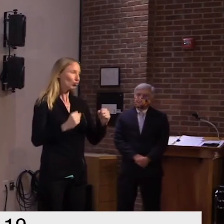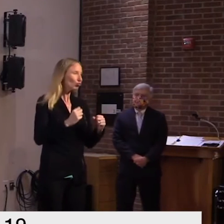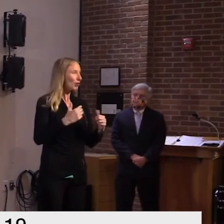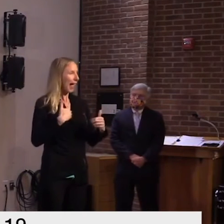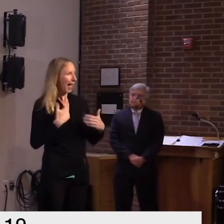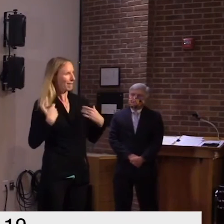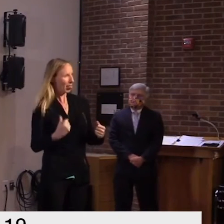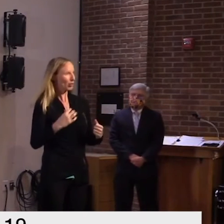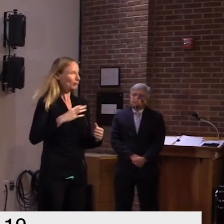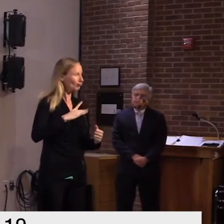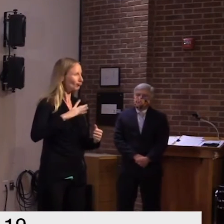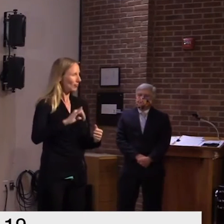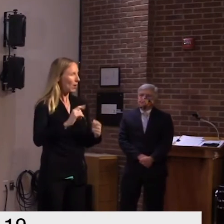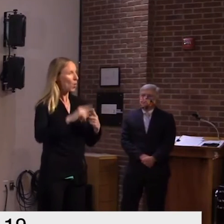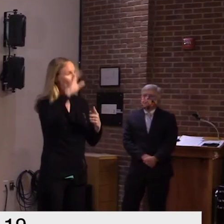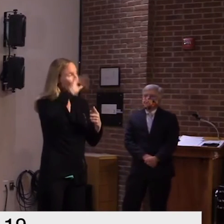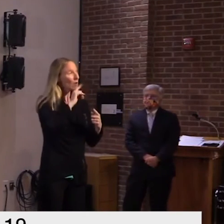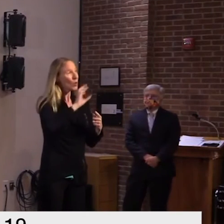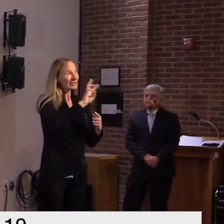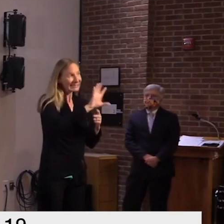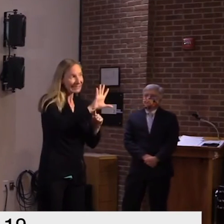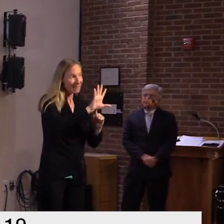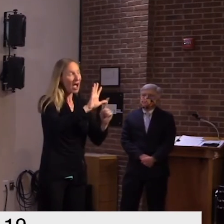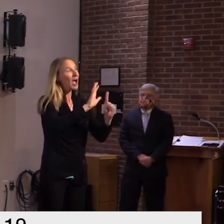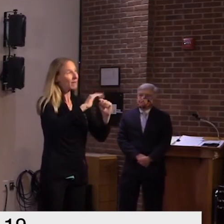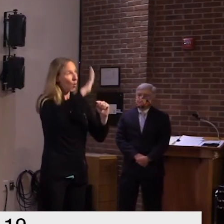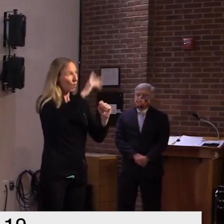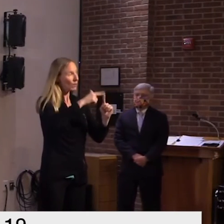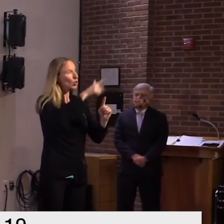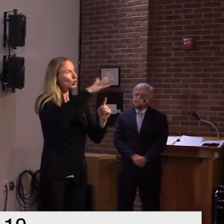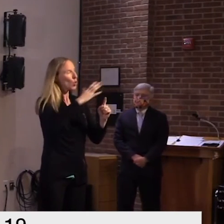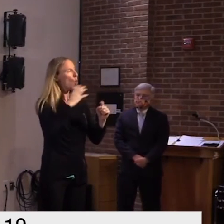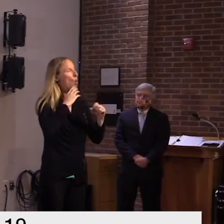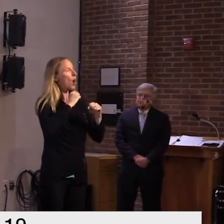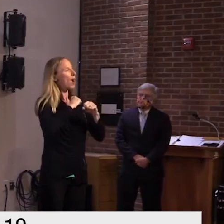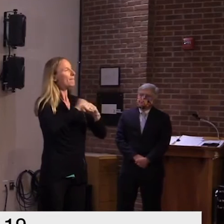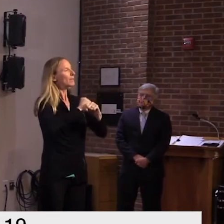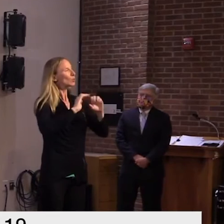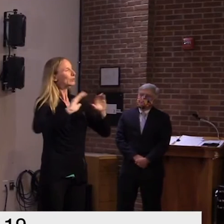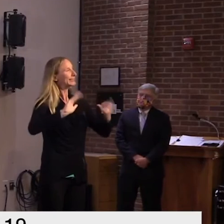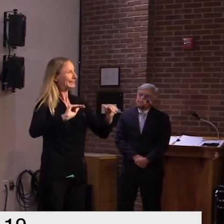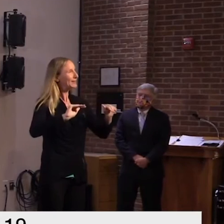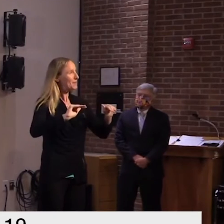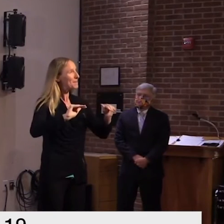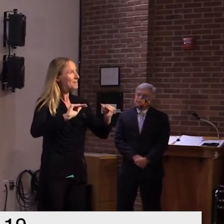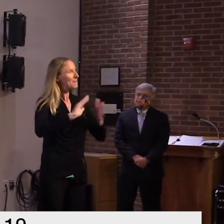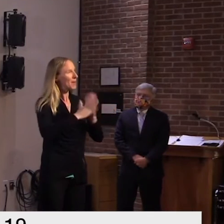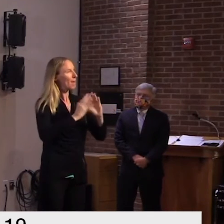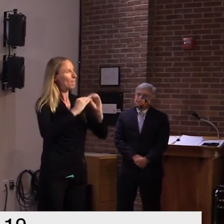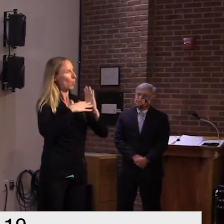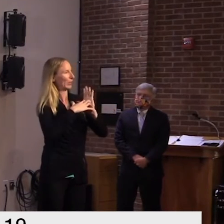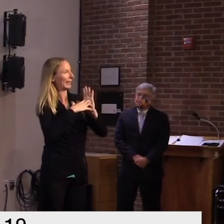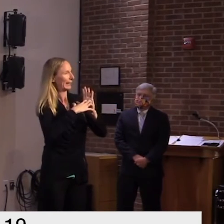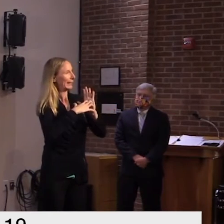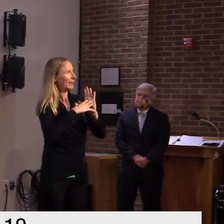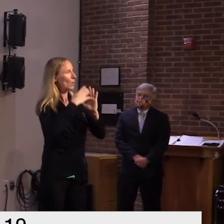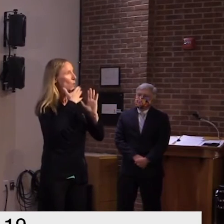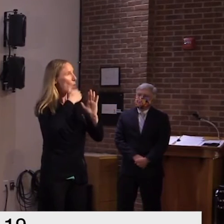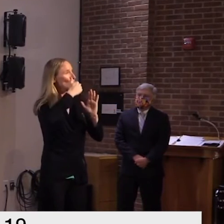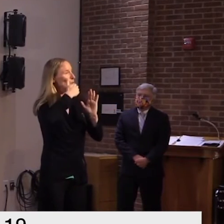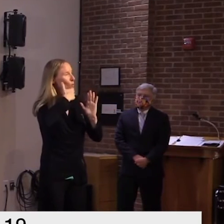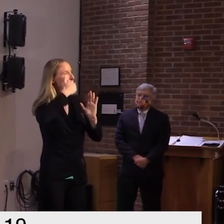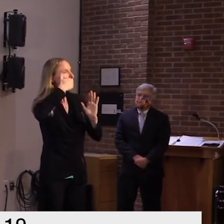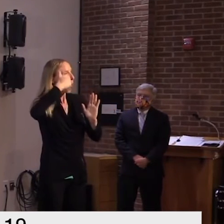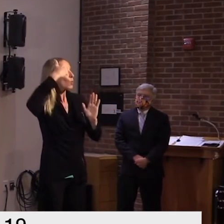immune response becomes weaker as we age in addition often by age